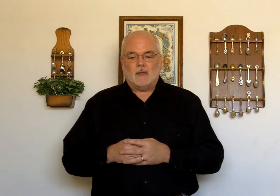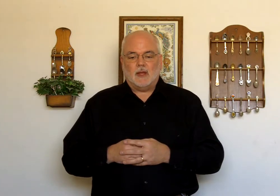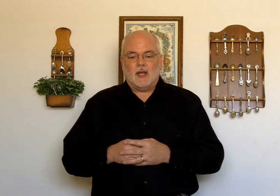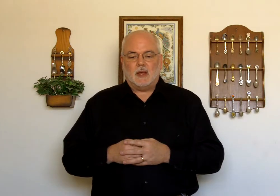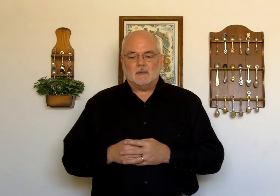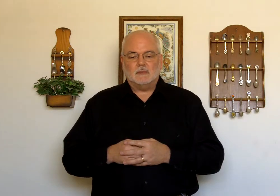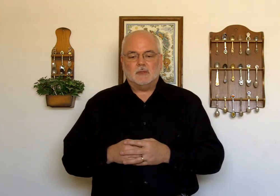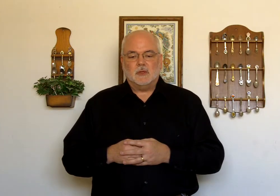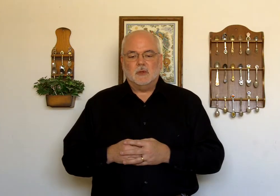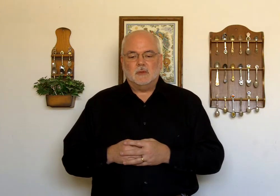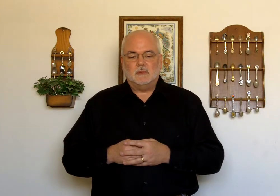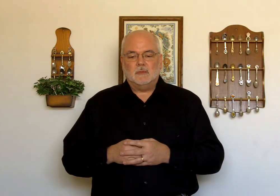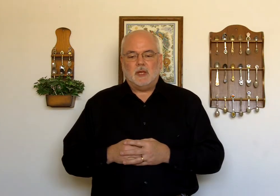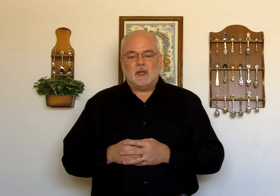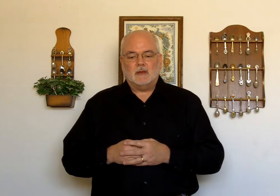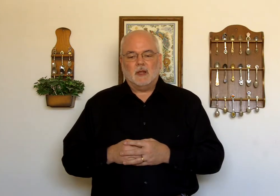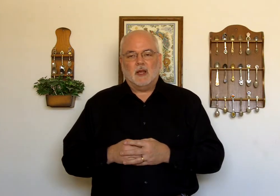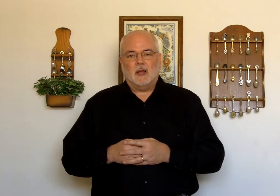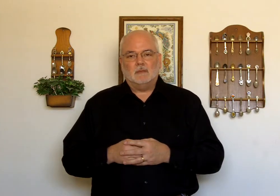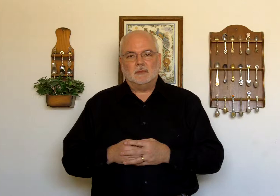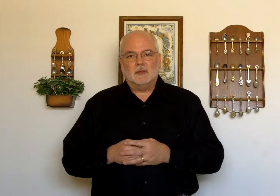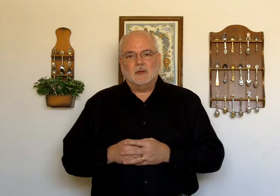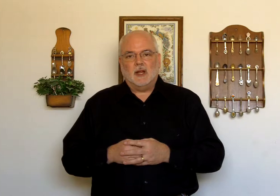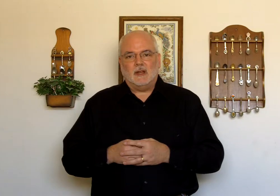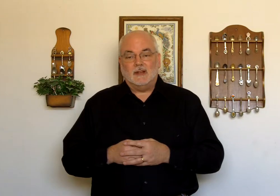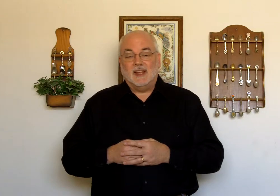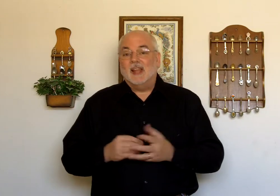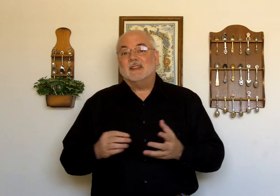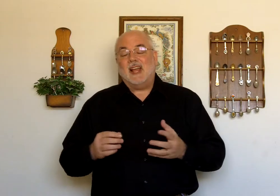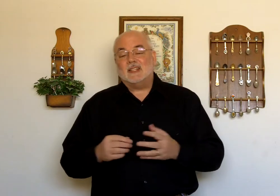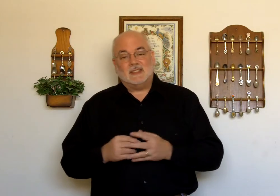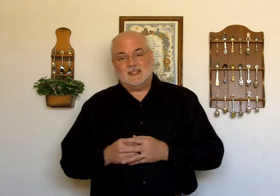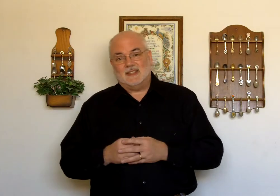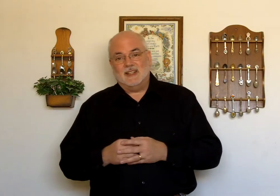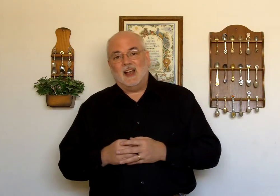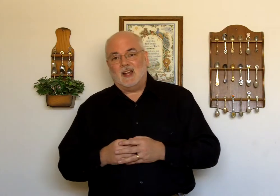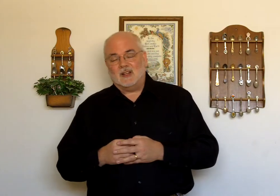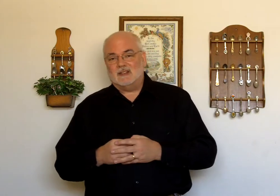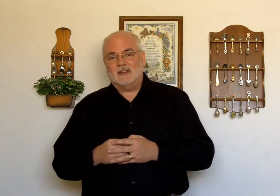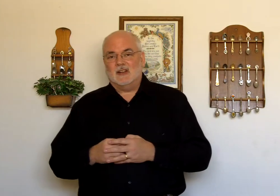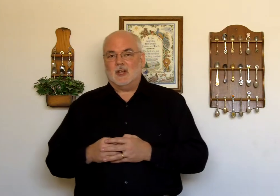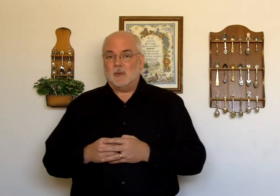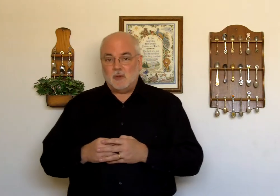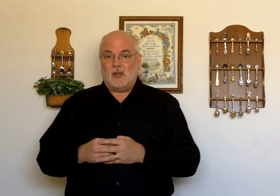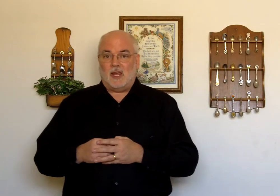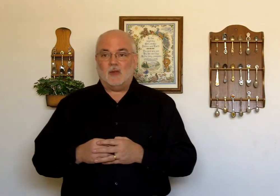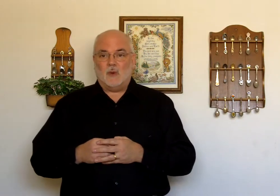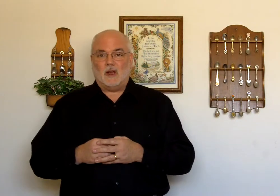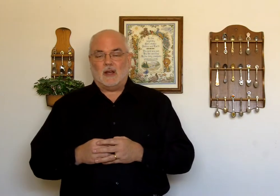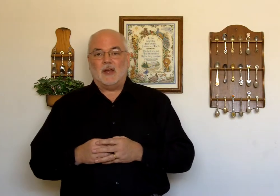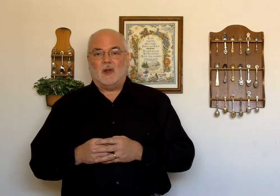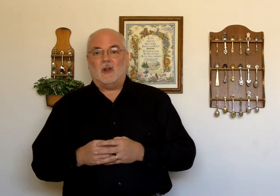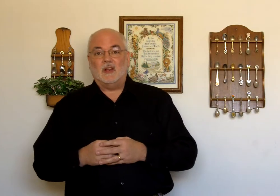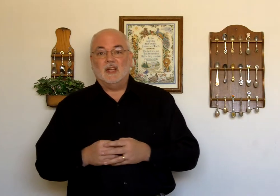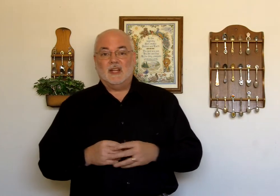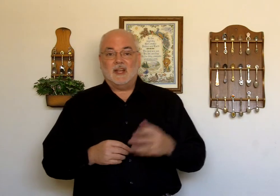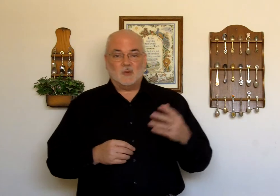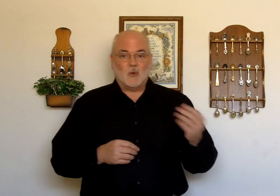out to pick up green. That's not going to communicate well at all. It's